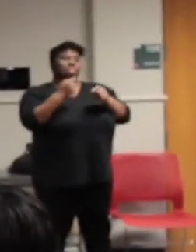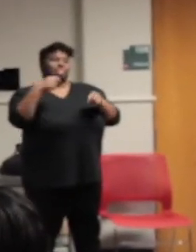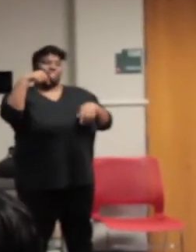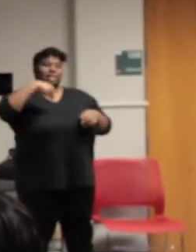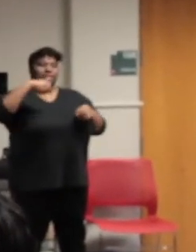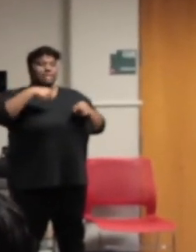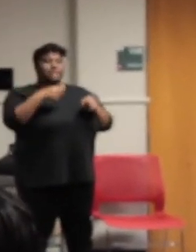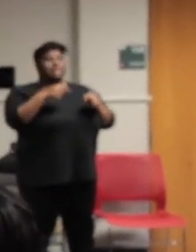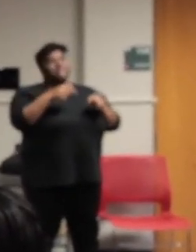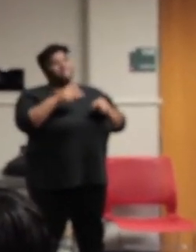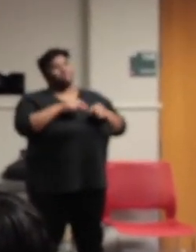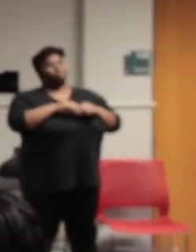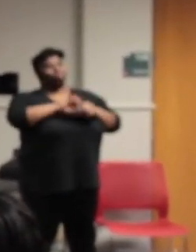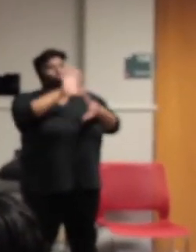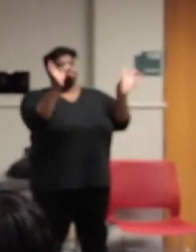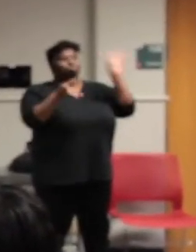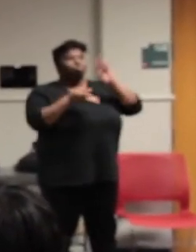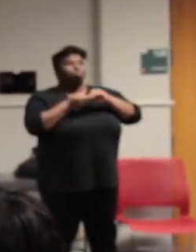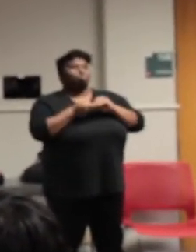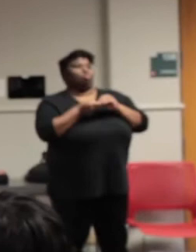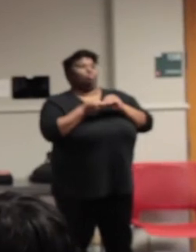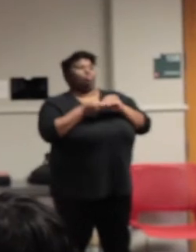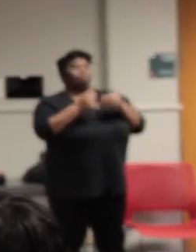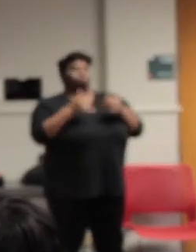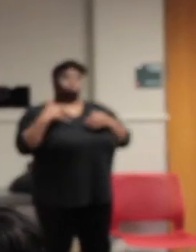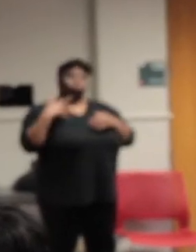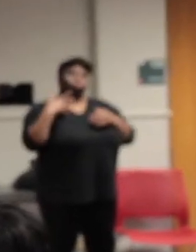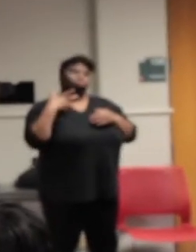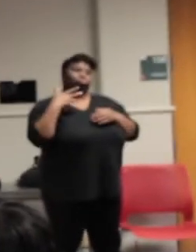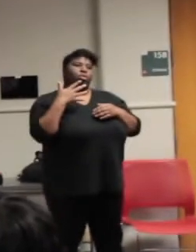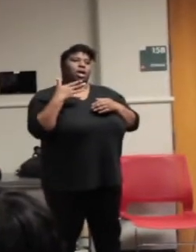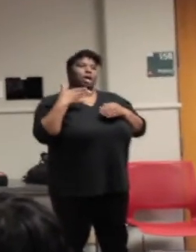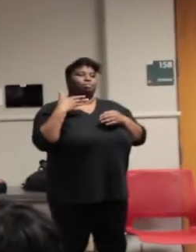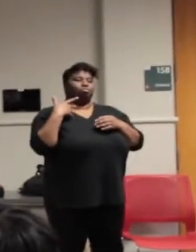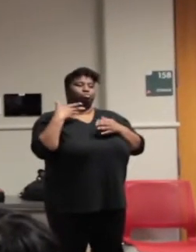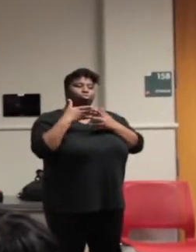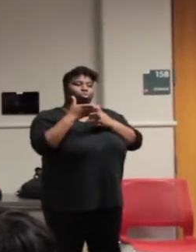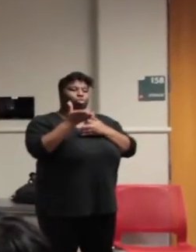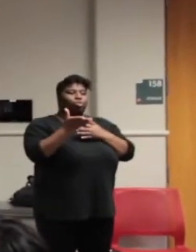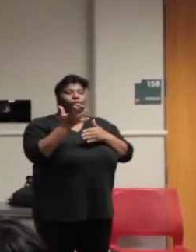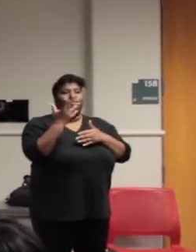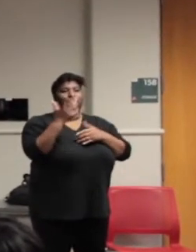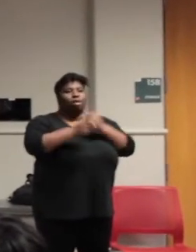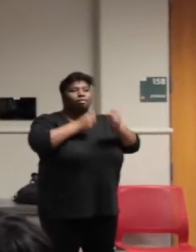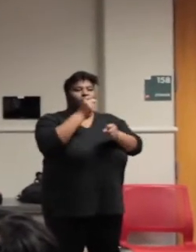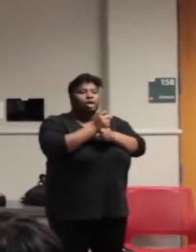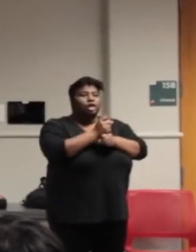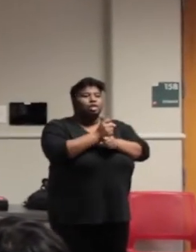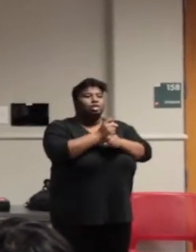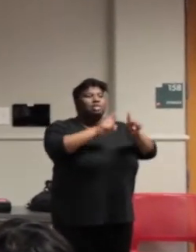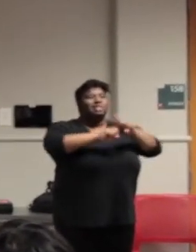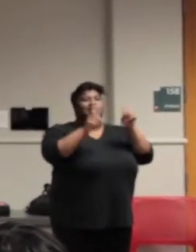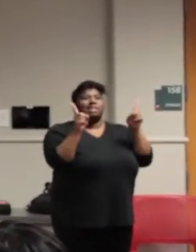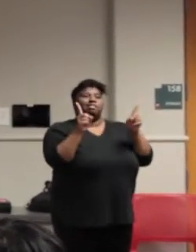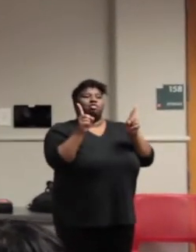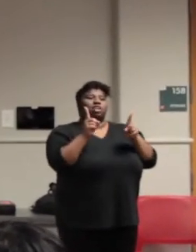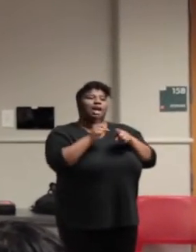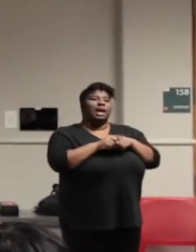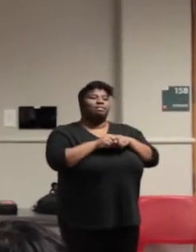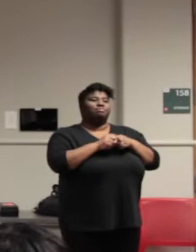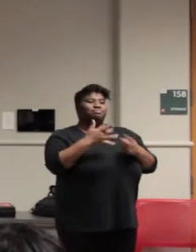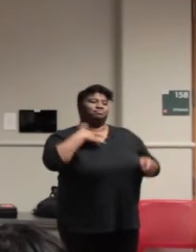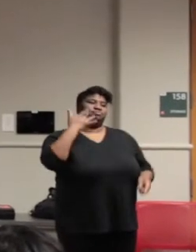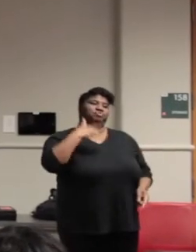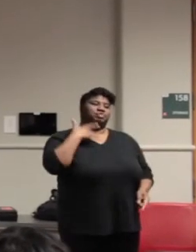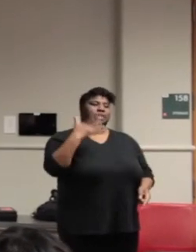thoughts that was over, like, five years, and then I had someone else help me carve them down. And so, there's a little bit of a different vibe with this first book, and so I,